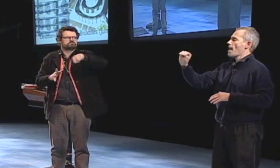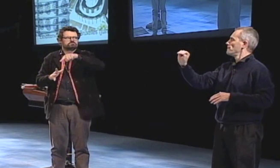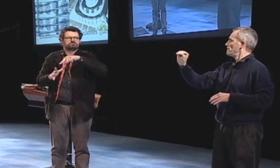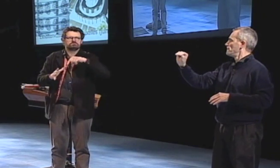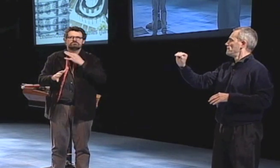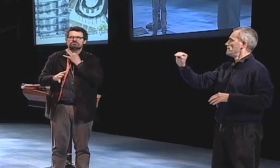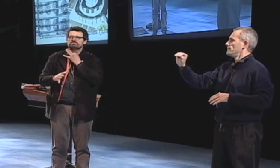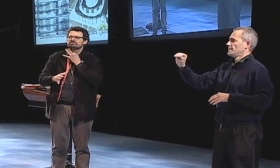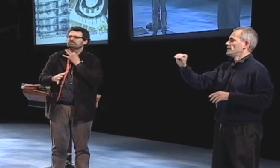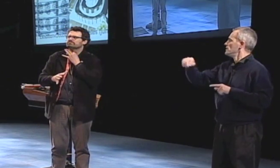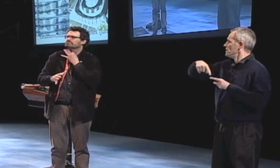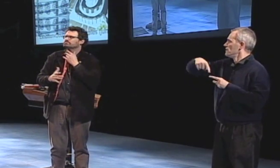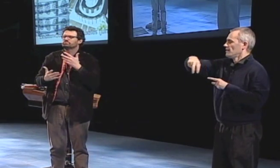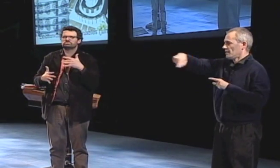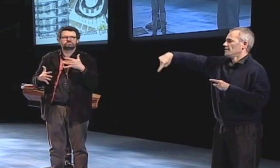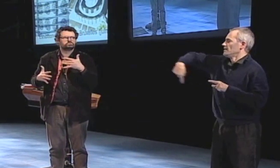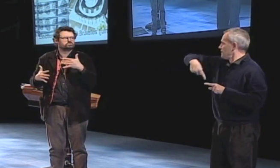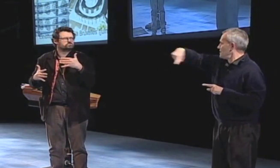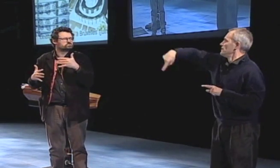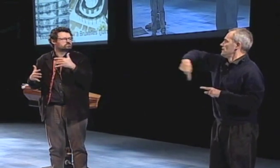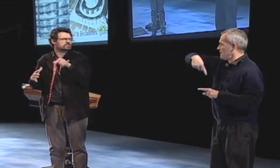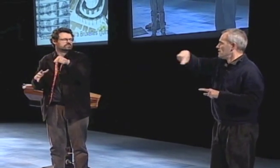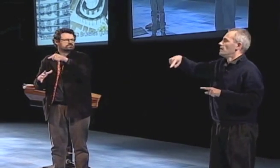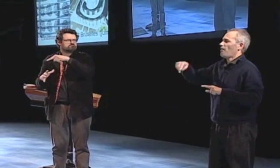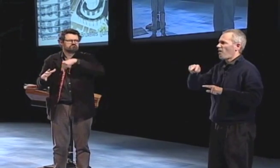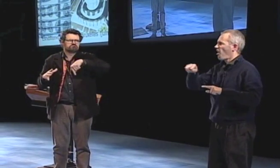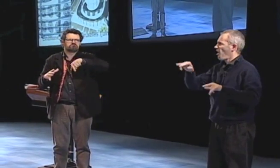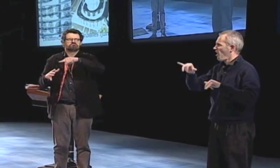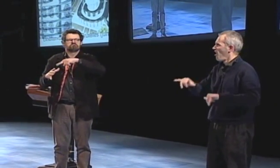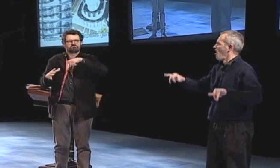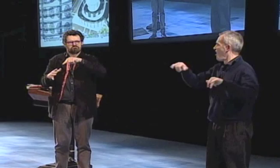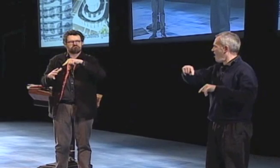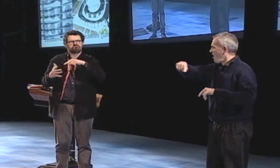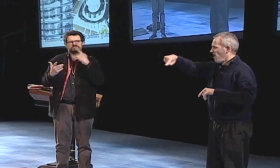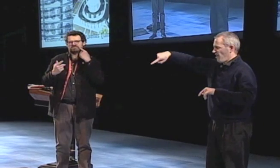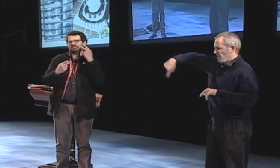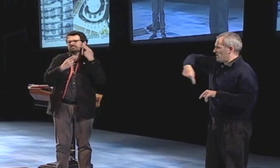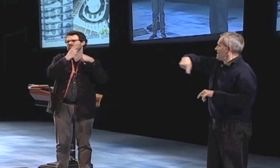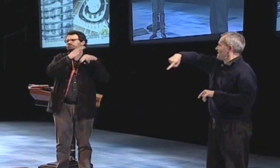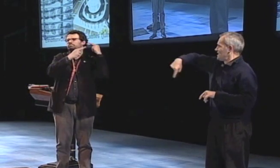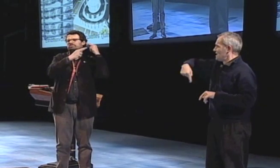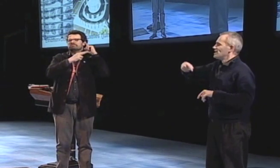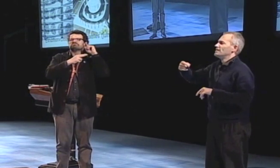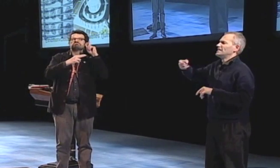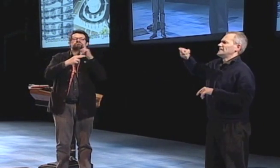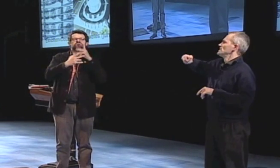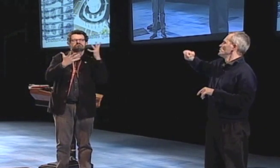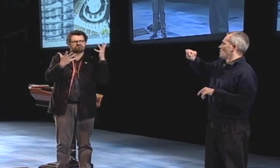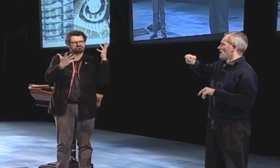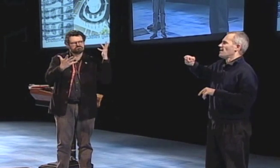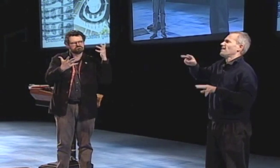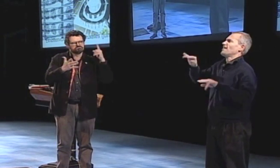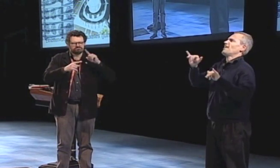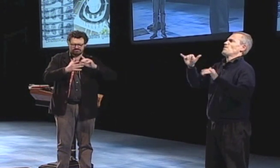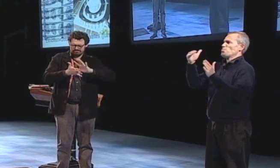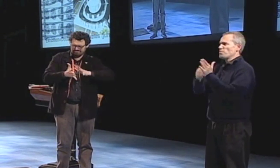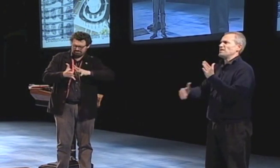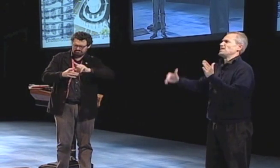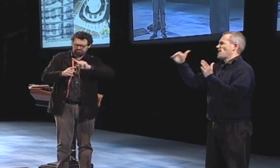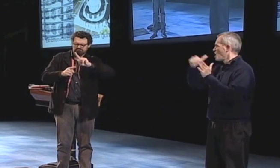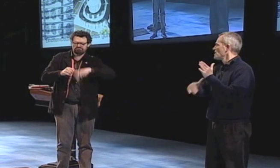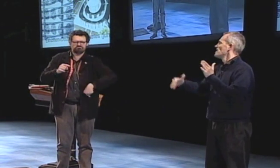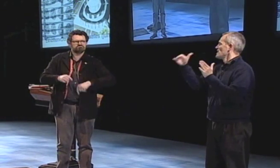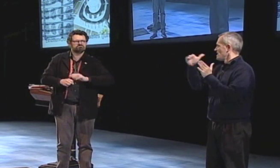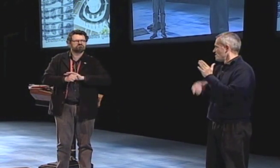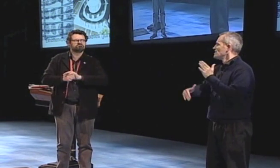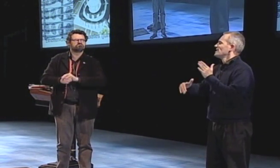there's 280 meters of space that you need to walk through and you see the fencing in a circular pattern